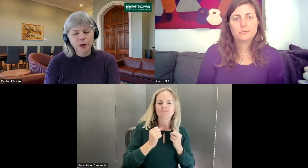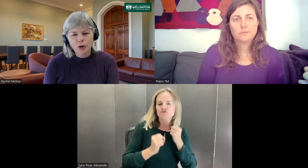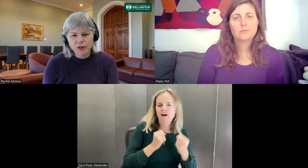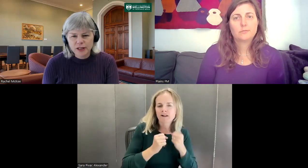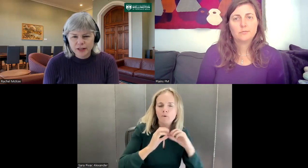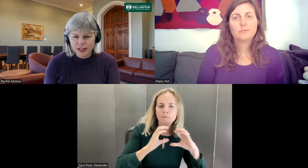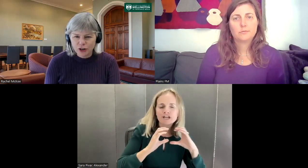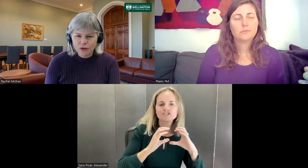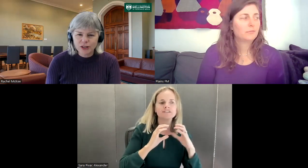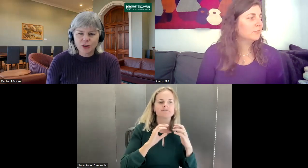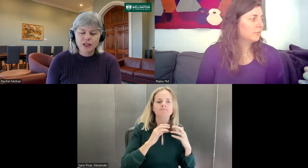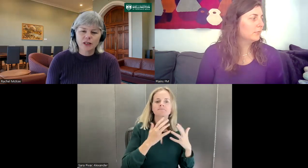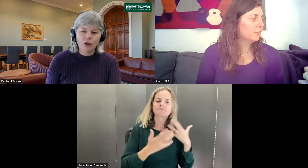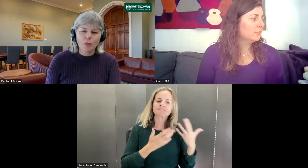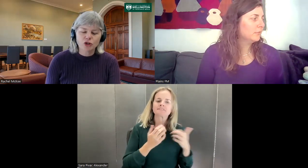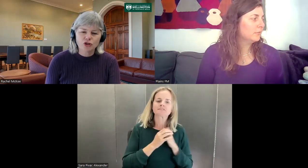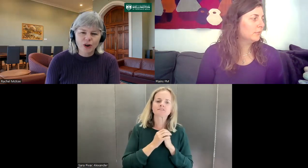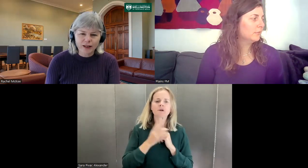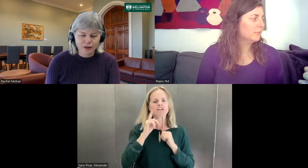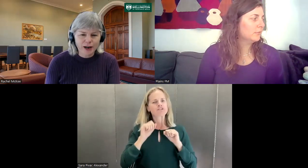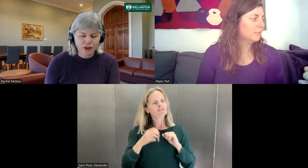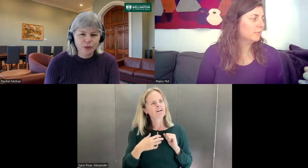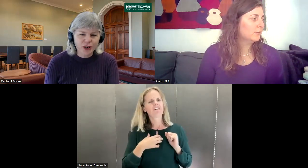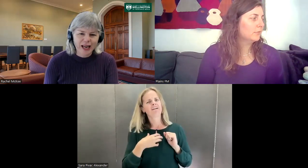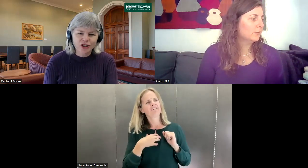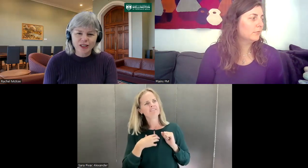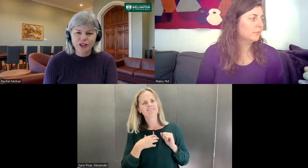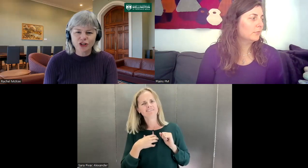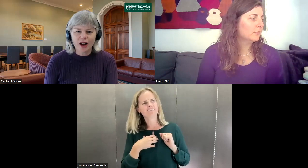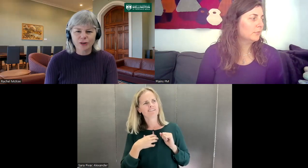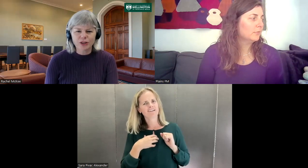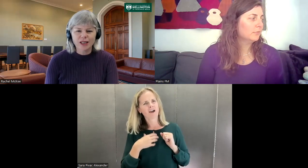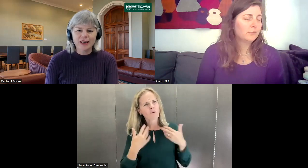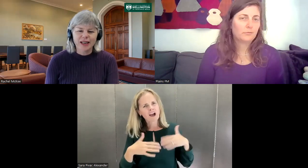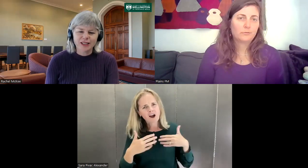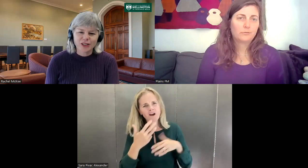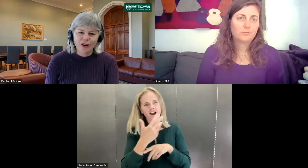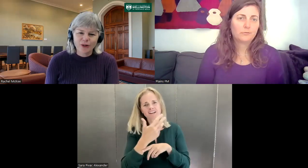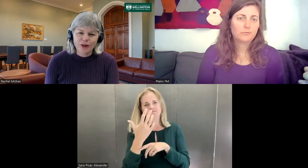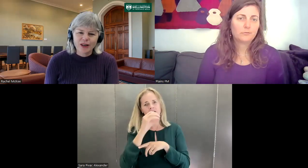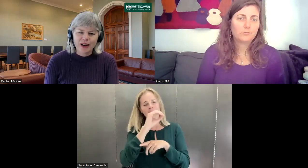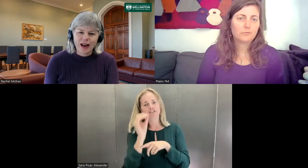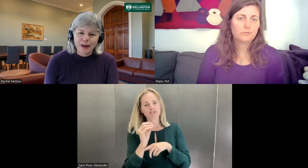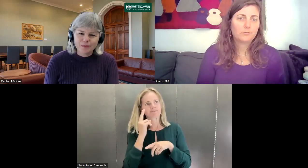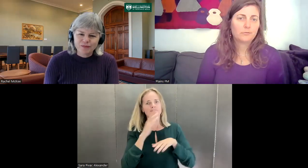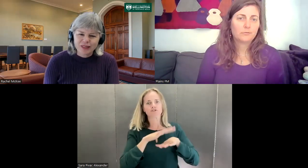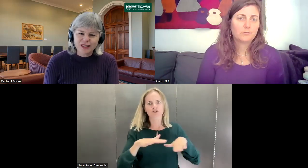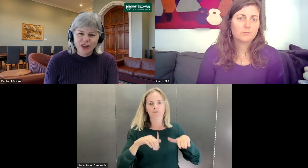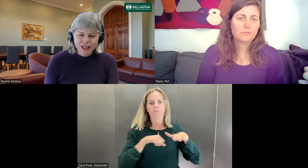often they don't. And so there's a lot more struggle around communication as a child. And so 95